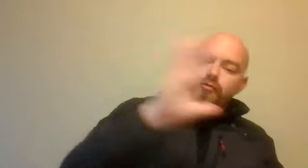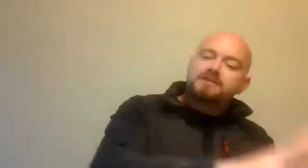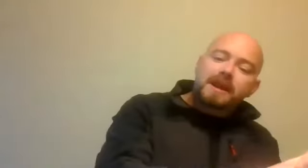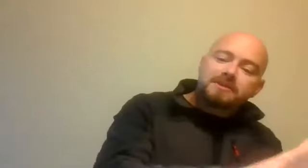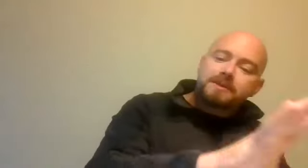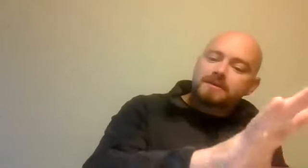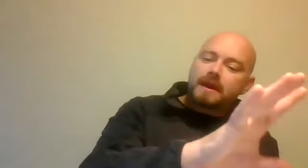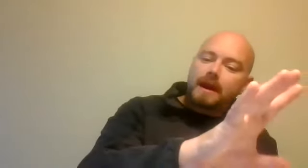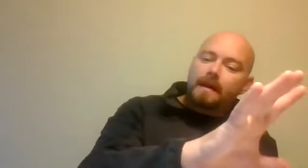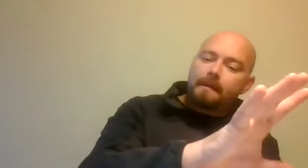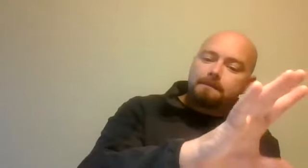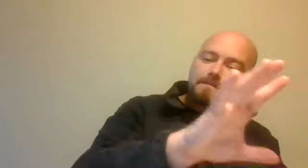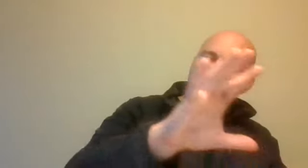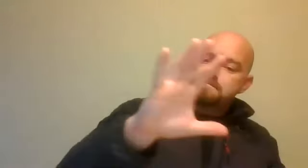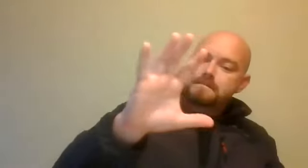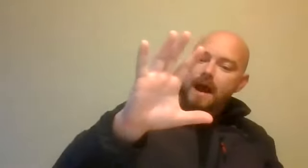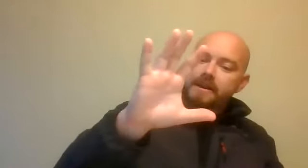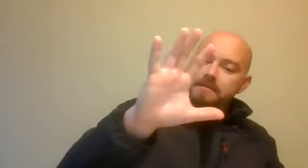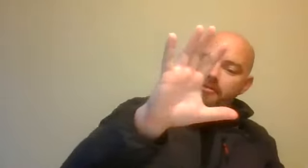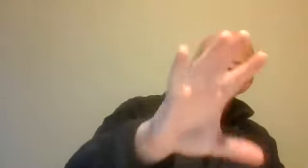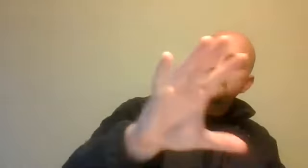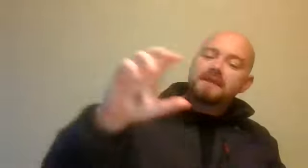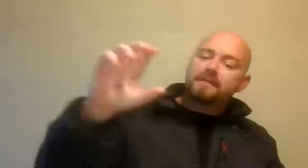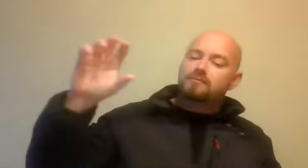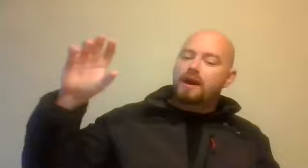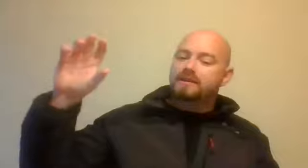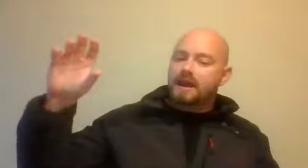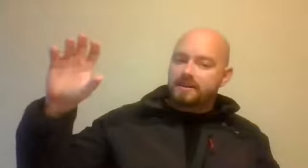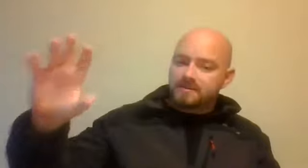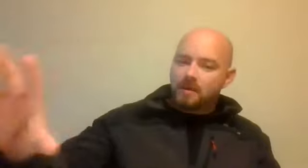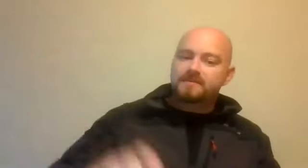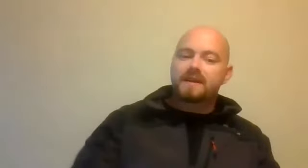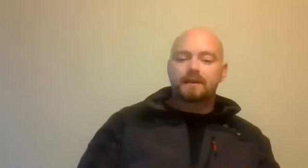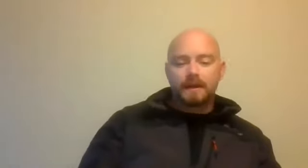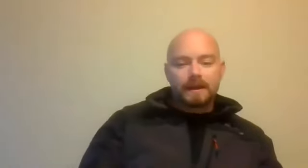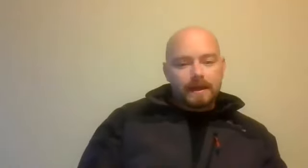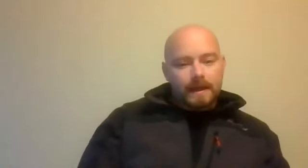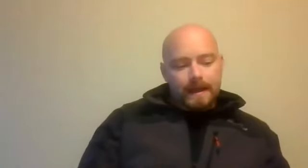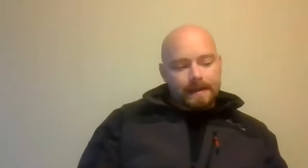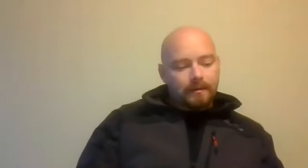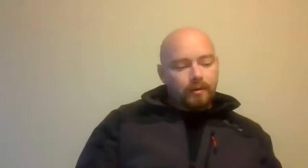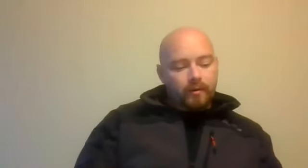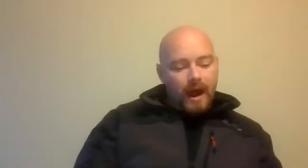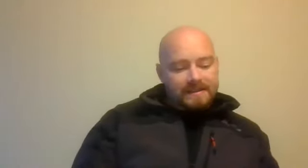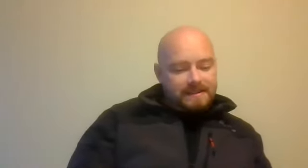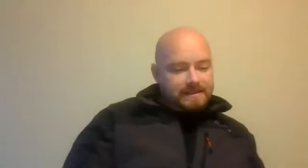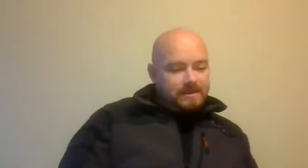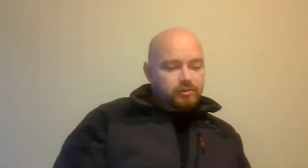risk management at a preventative level, rather than at a responsive level, we were asked to